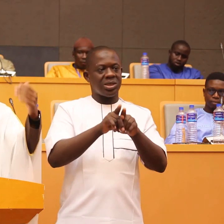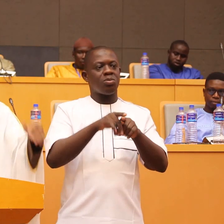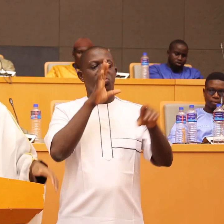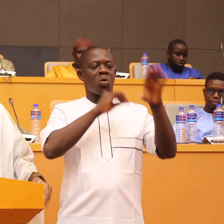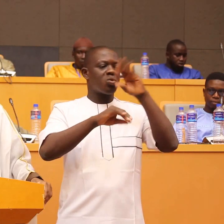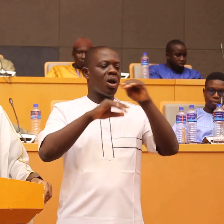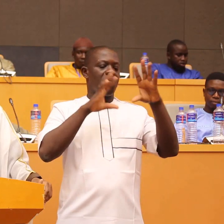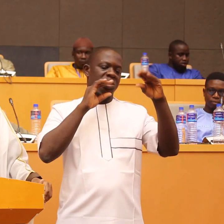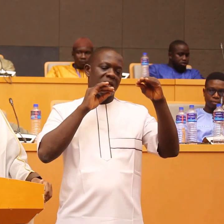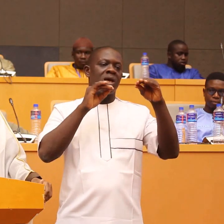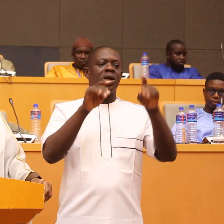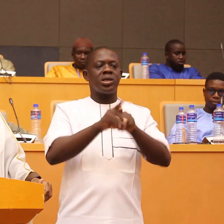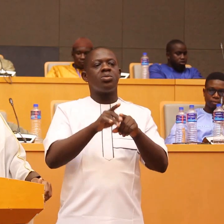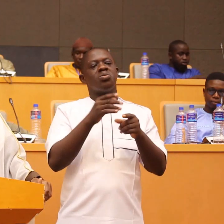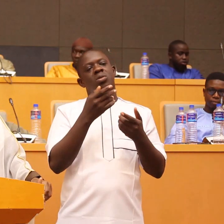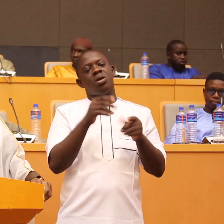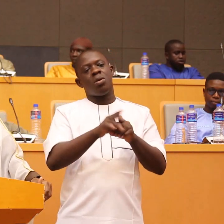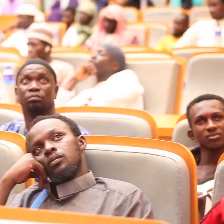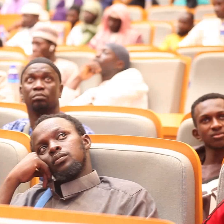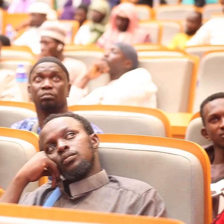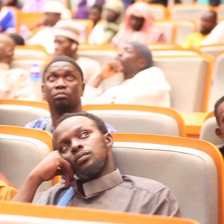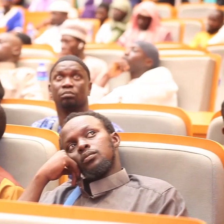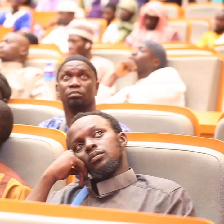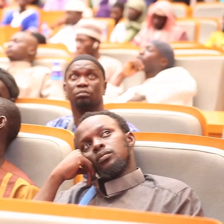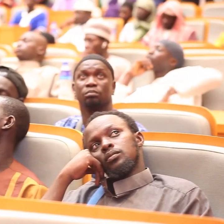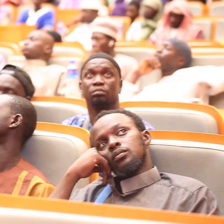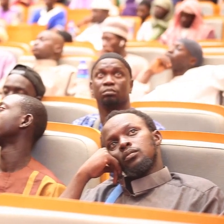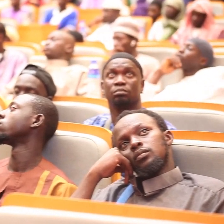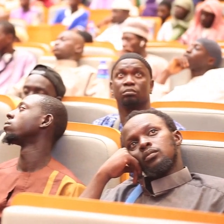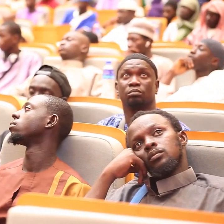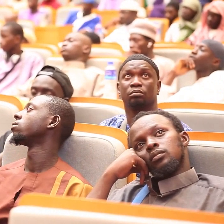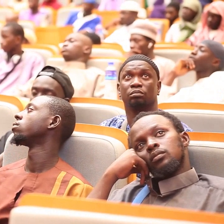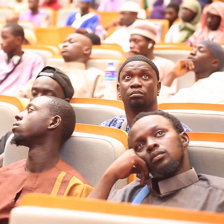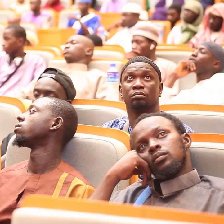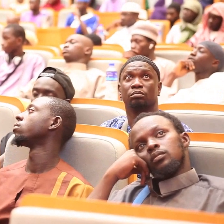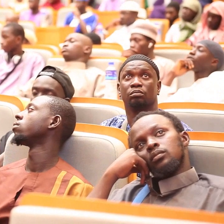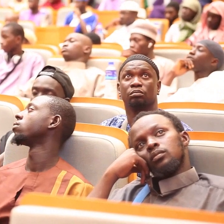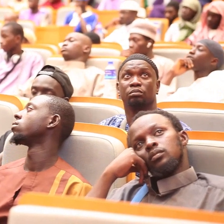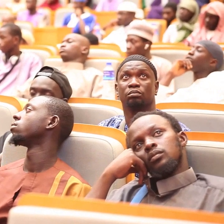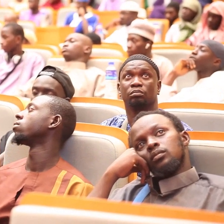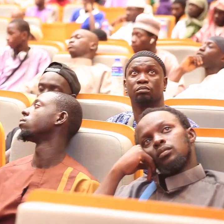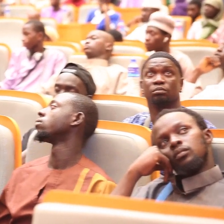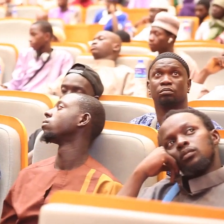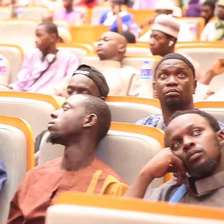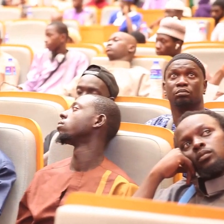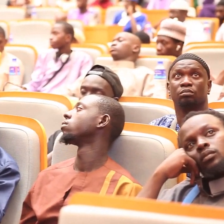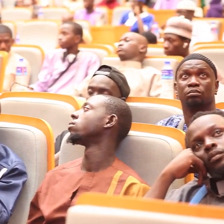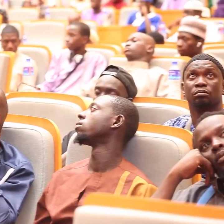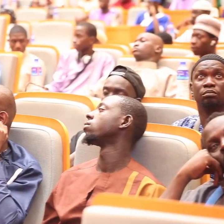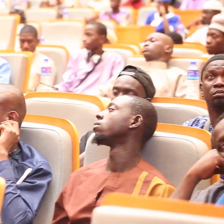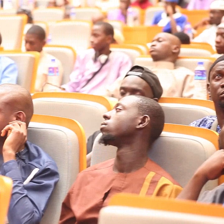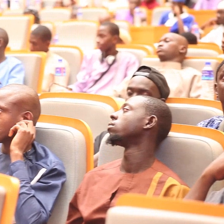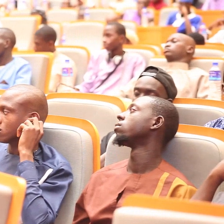will tell you when that person might be even more knowledgeable than Mufti Mank I'm sure you all know